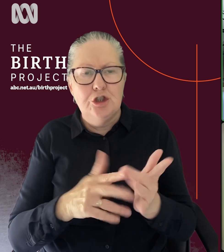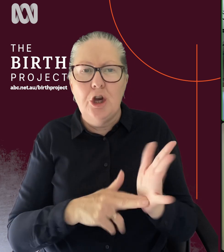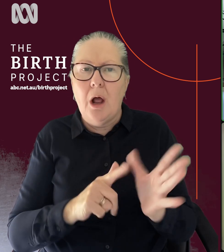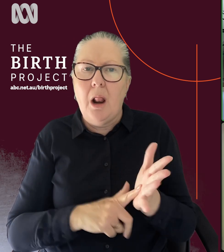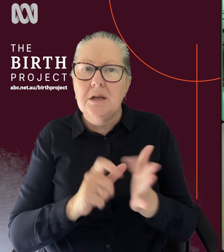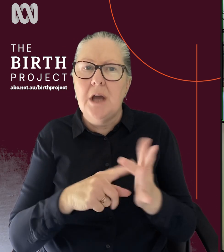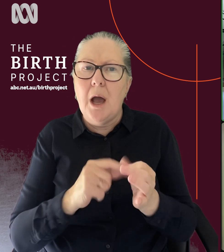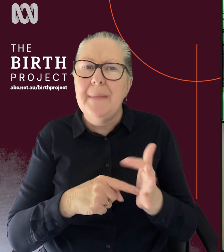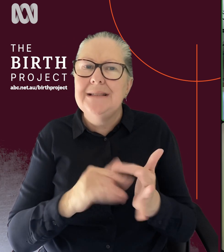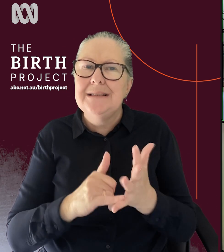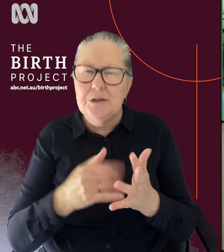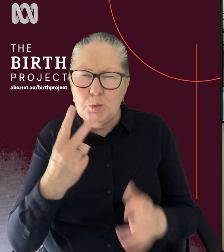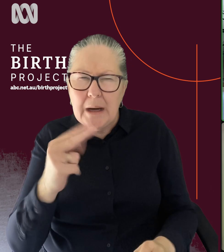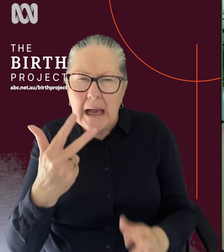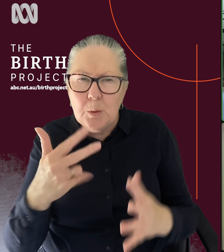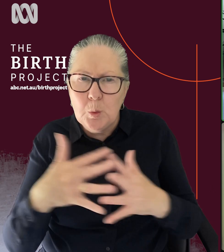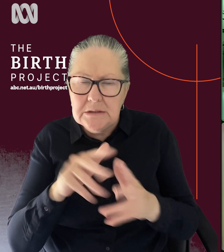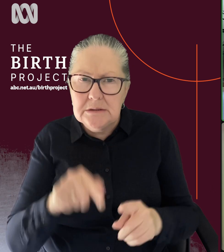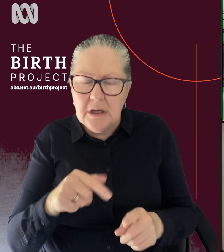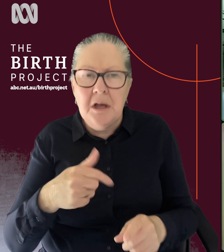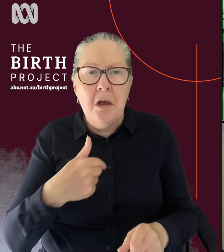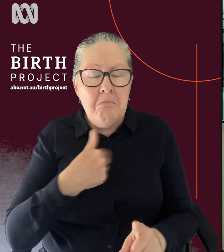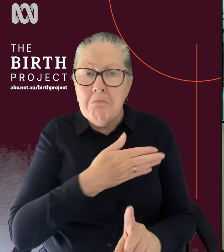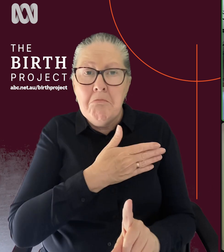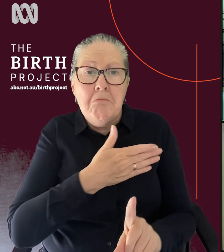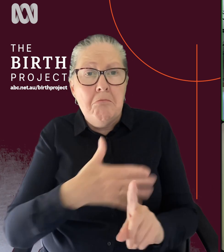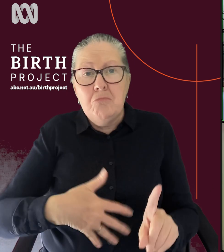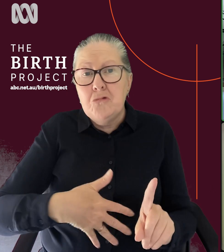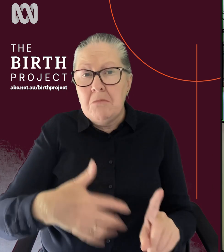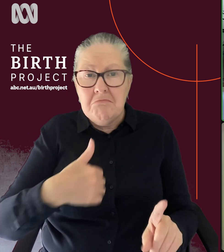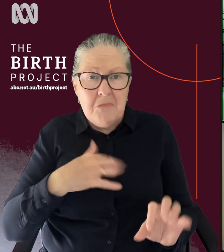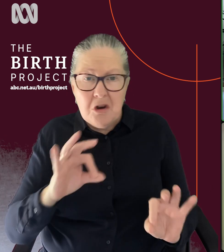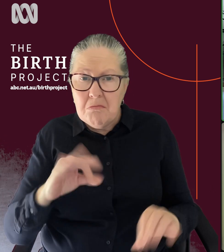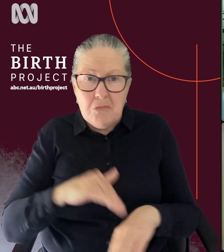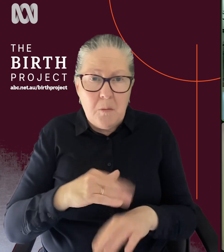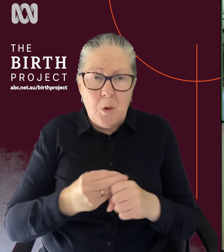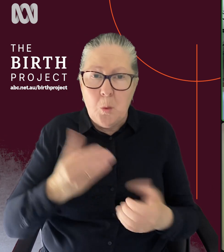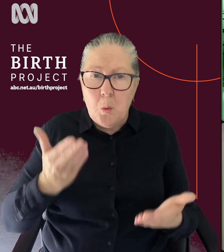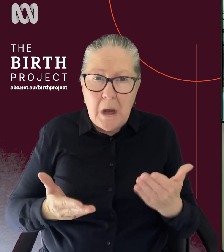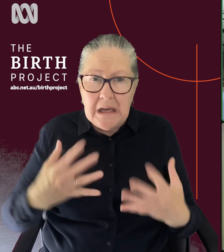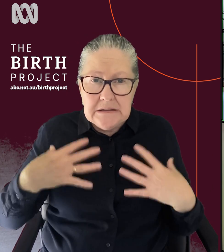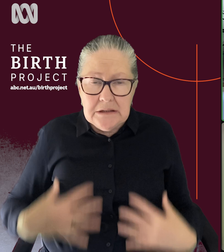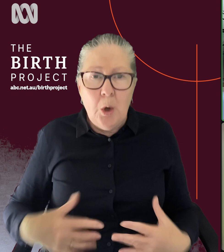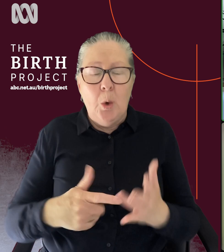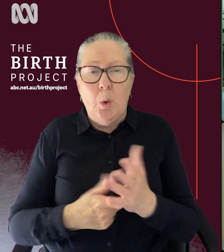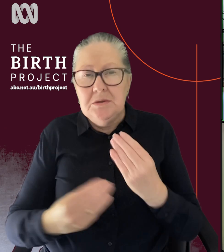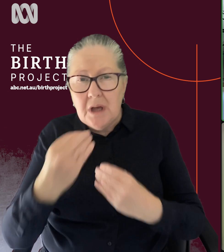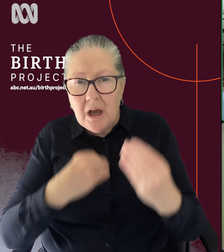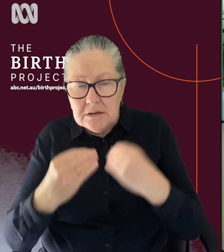half of the pregnancy where I didn't feel like anything was really an issue with weight or diet or anything like that. But the minute I